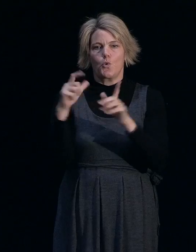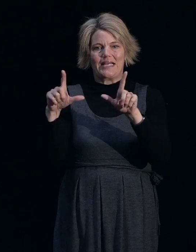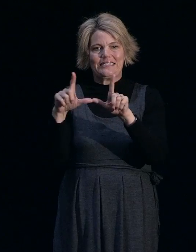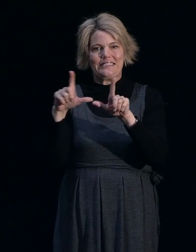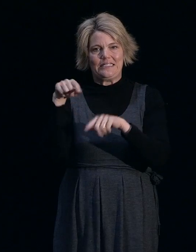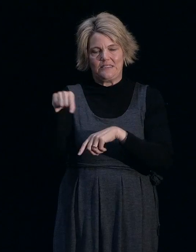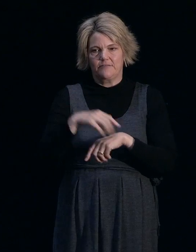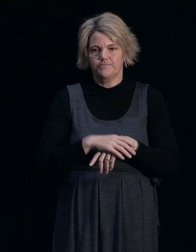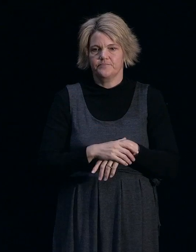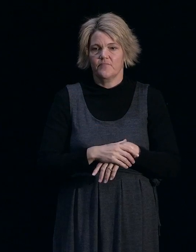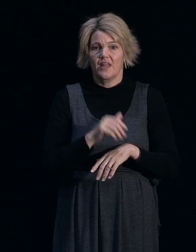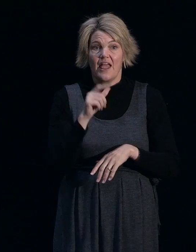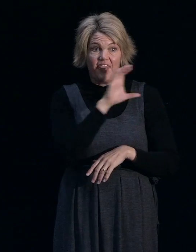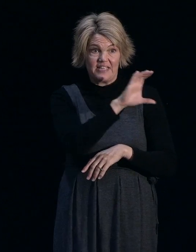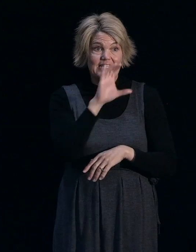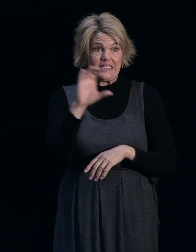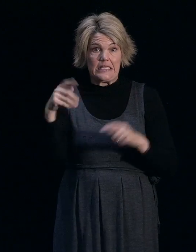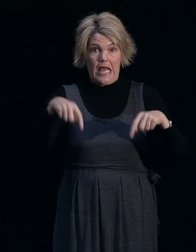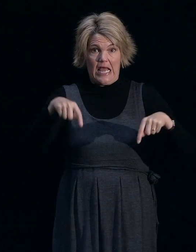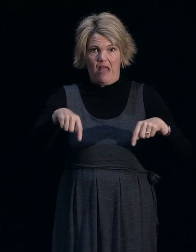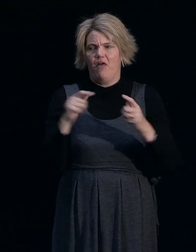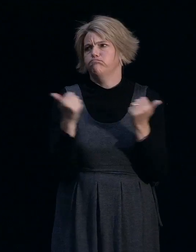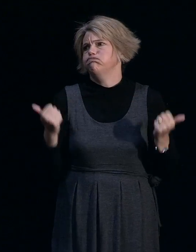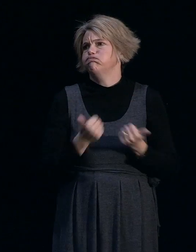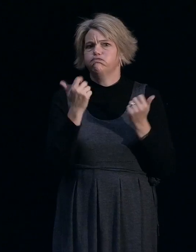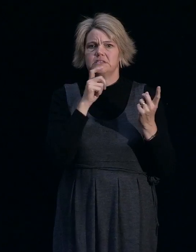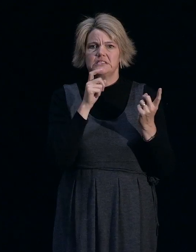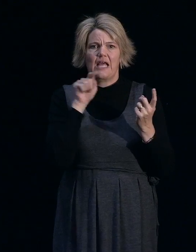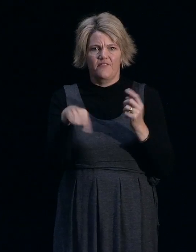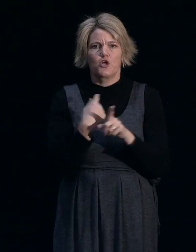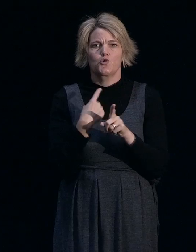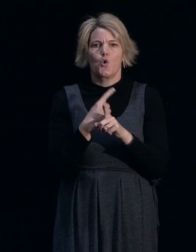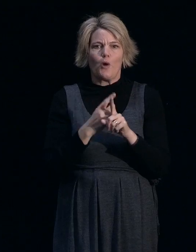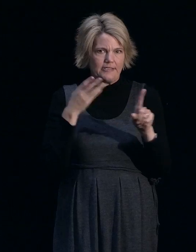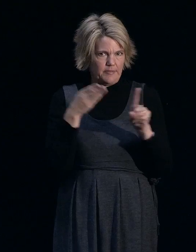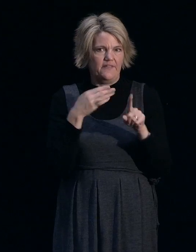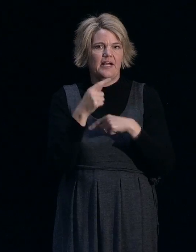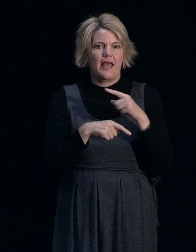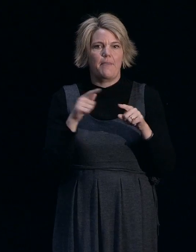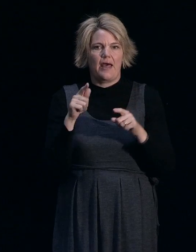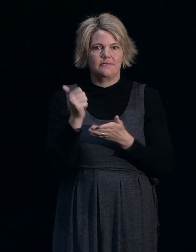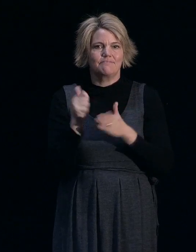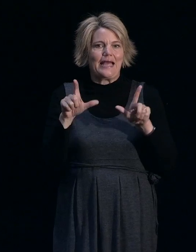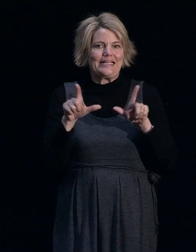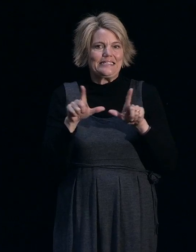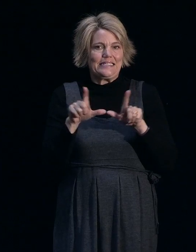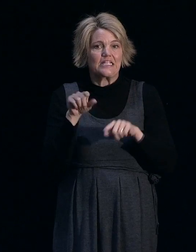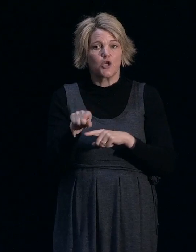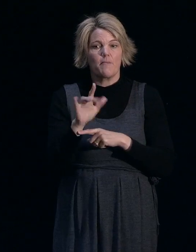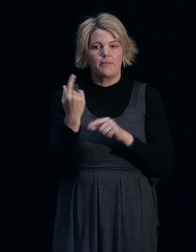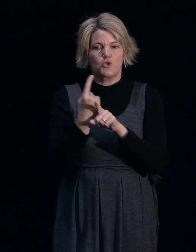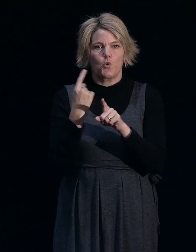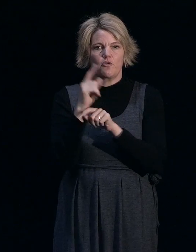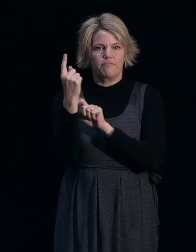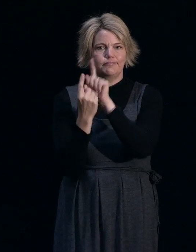And City Council are here, and they've got a whole lot of people here that are talking on consents, so you could maybe speak to them about the level of damage you have